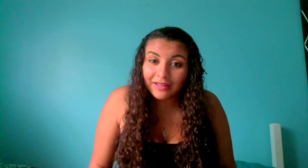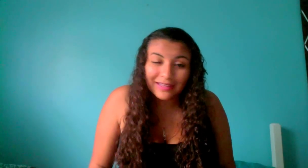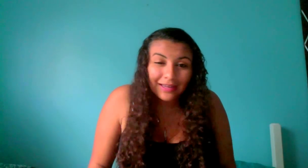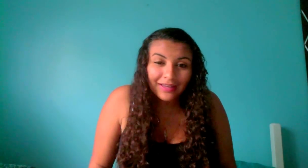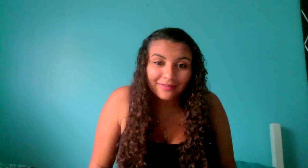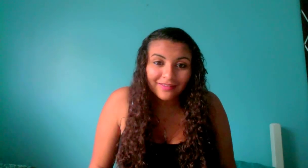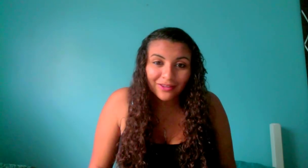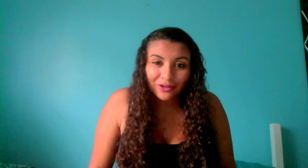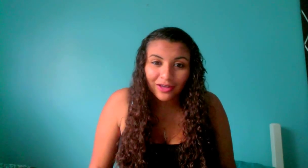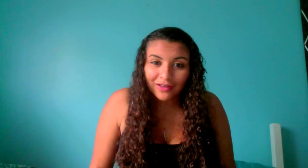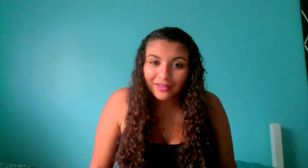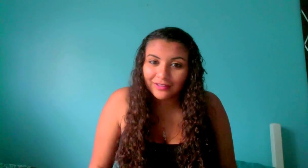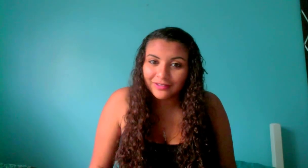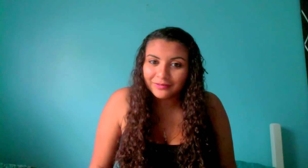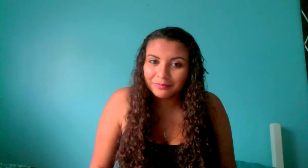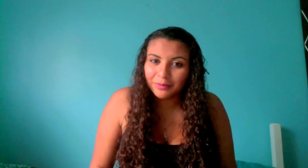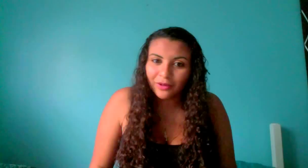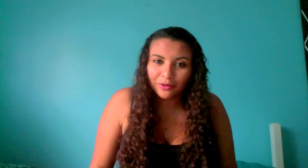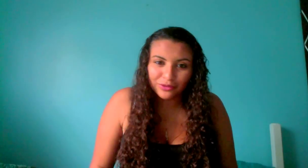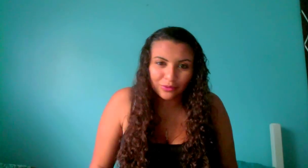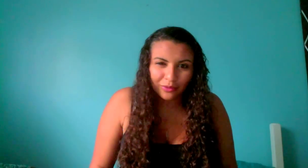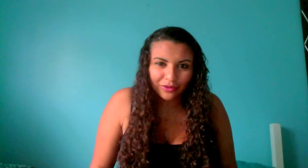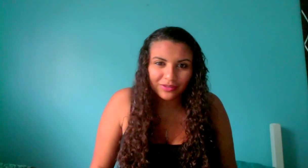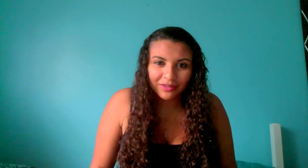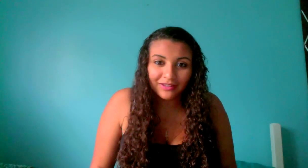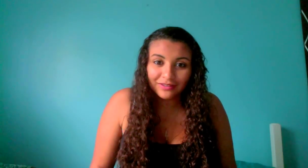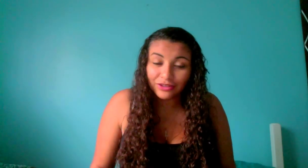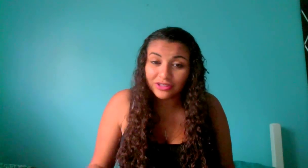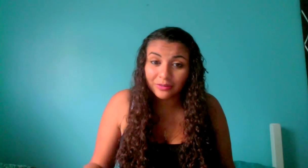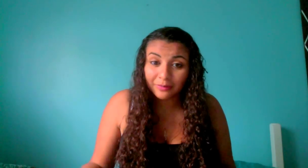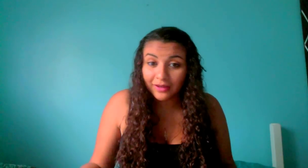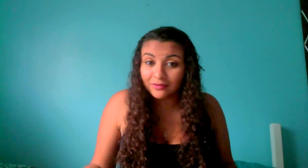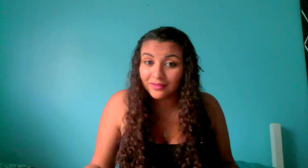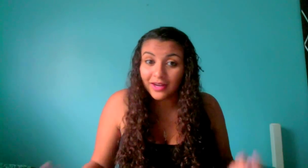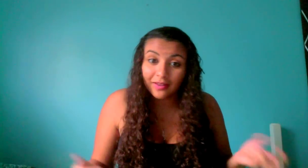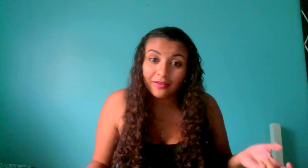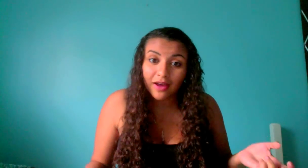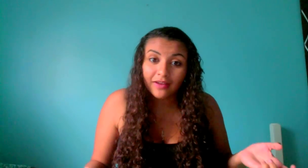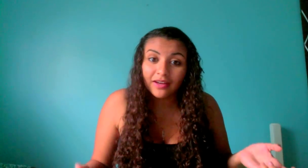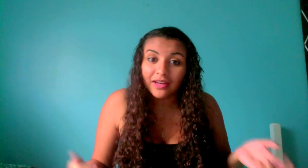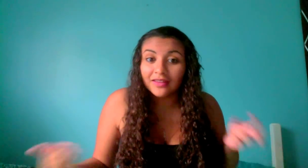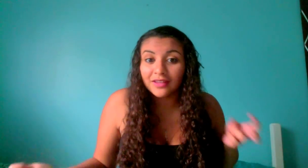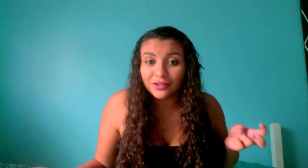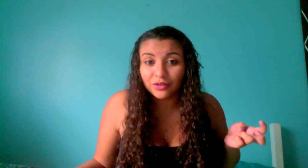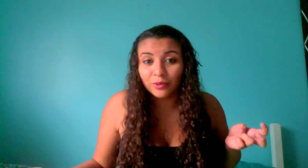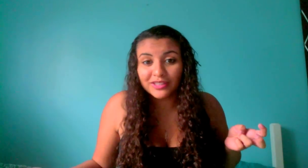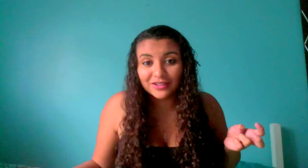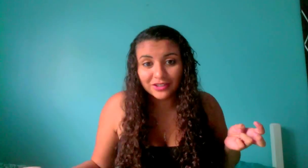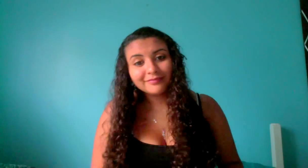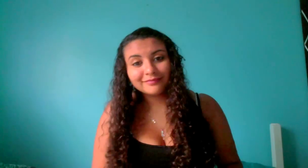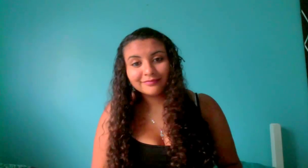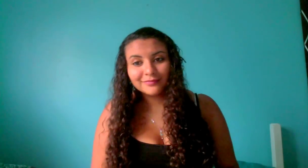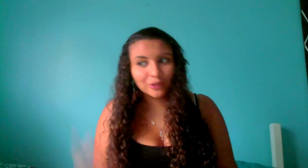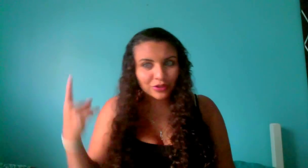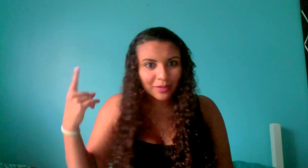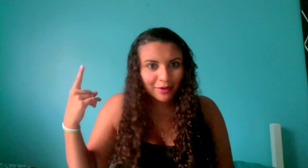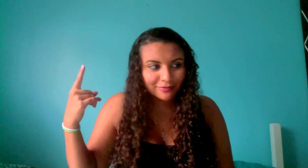like in it and they're not like people i go to school with or something they're just a band that i like a lot and i think they deserve more attention so go check them out